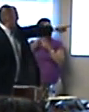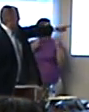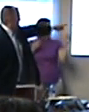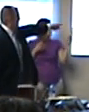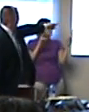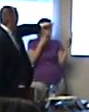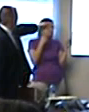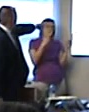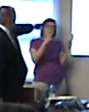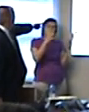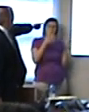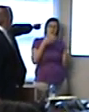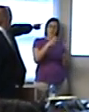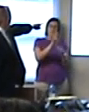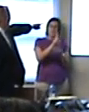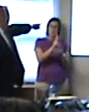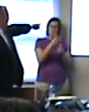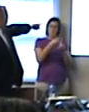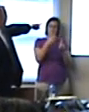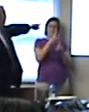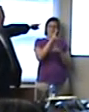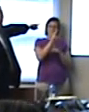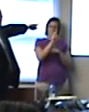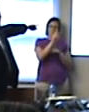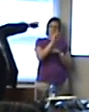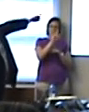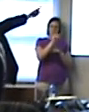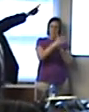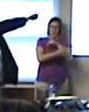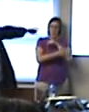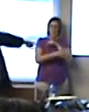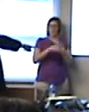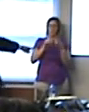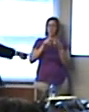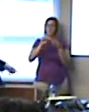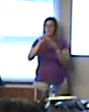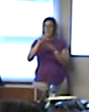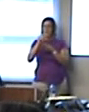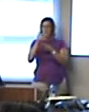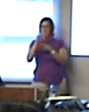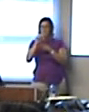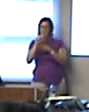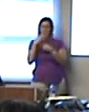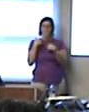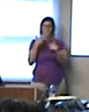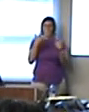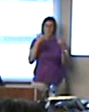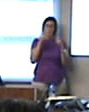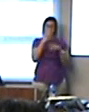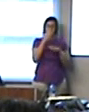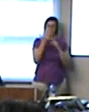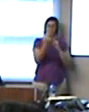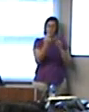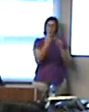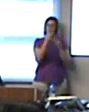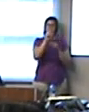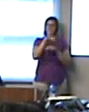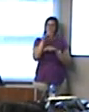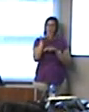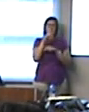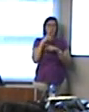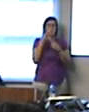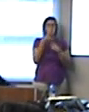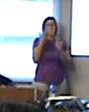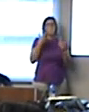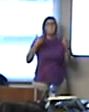You've got 72, rest of the remaining county, the Addams County, right through Sagamon, and you've got 55. Two big major transportation arteries that